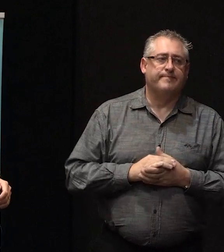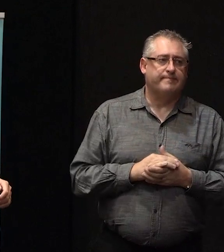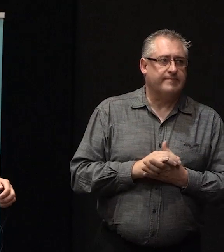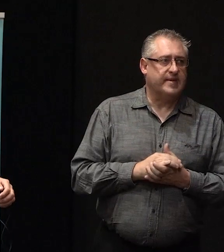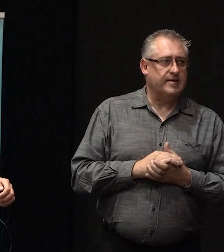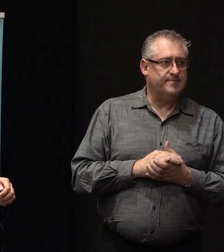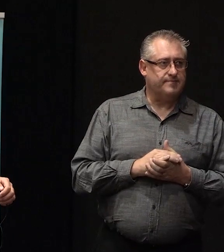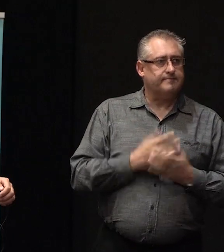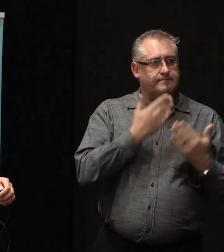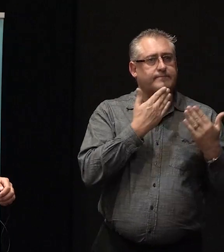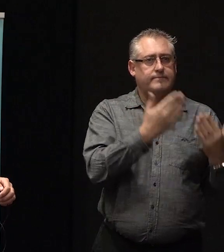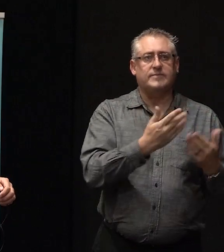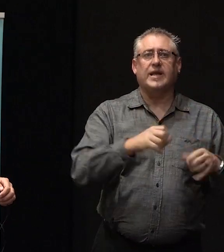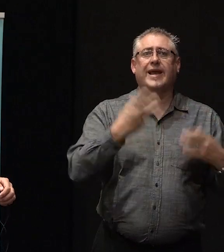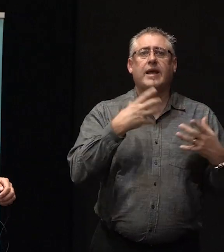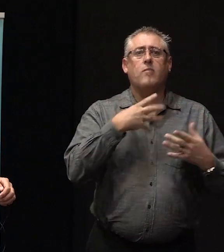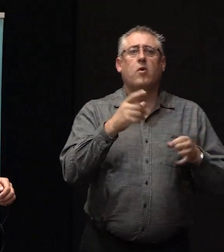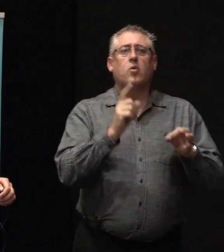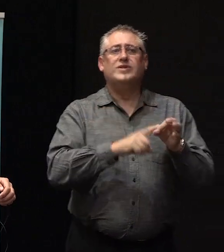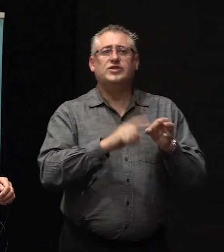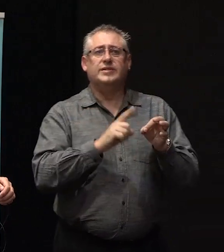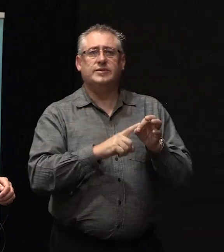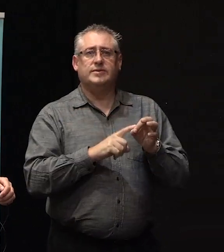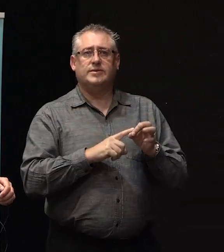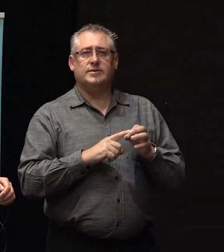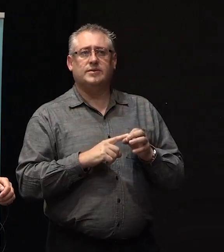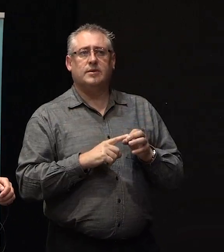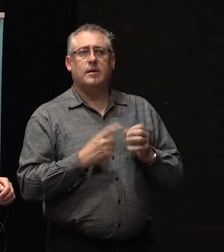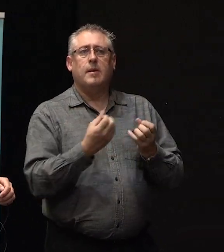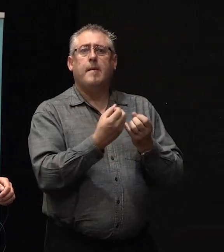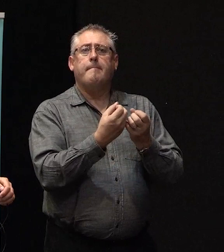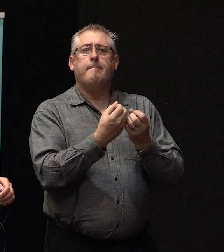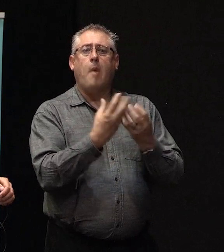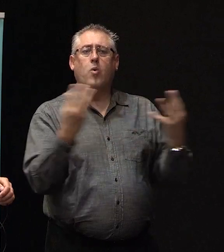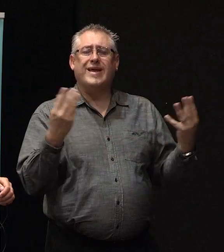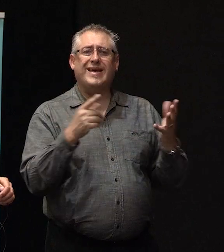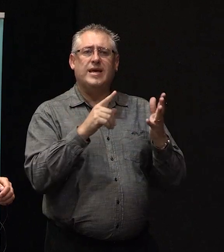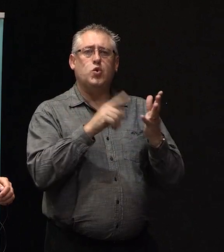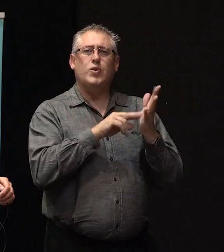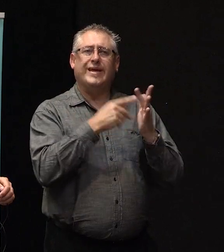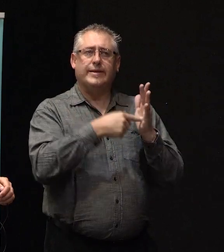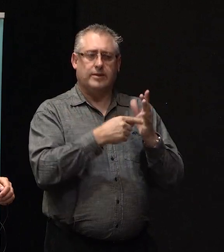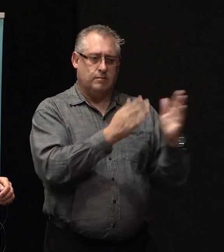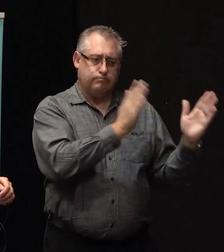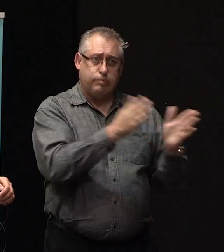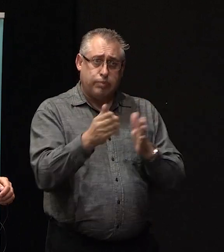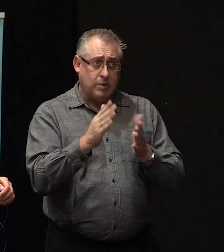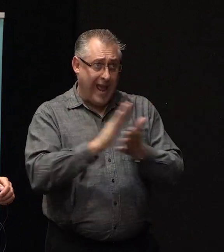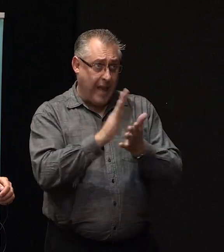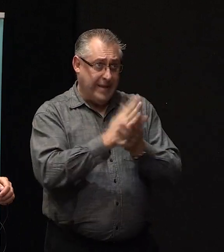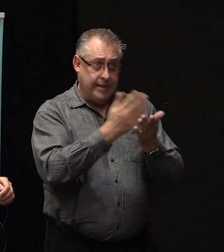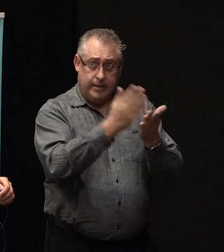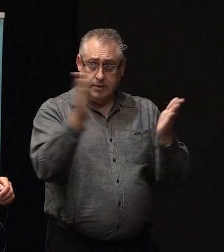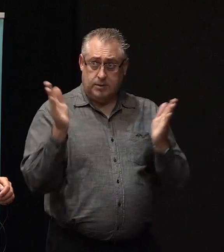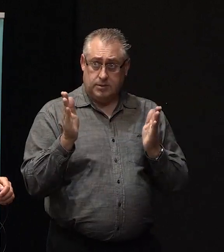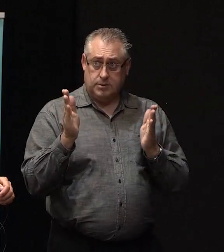Is there any more questions around the multi-unit thing? Is that on the multi-unit? Is everyone happy on the multi-unit